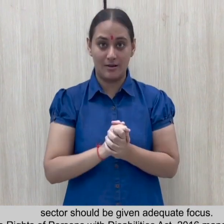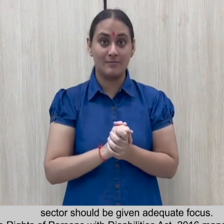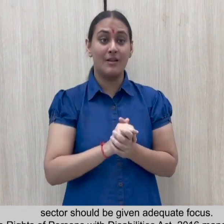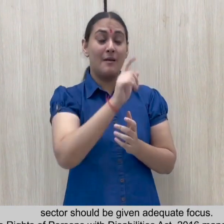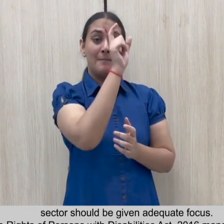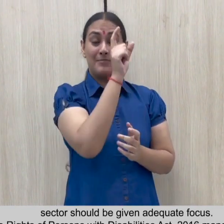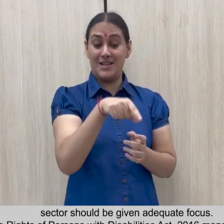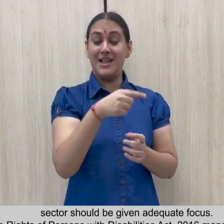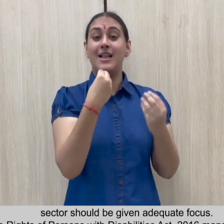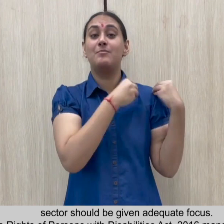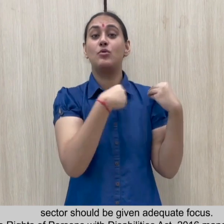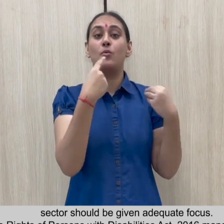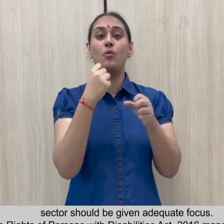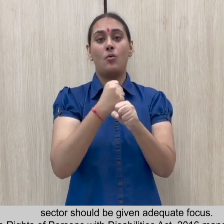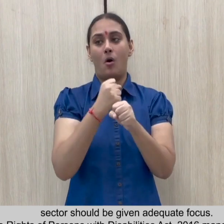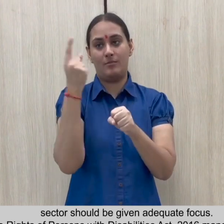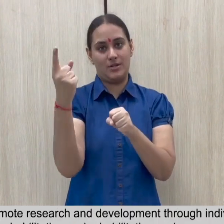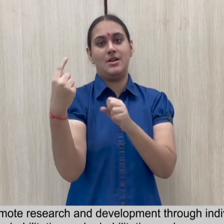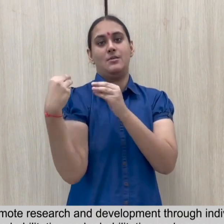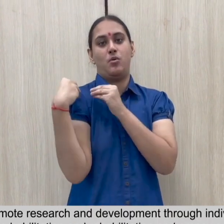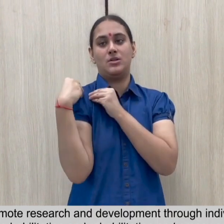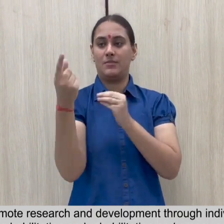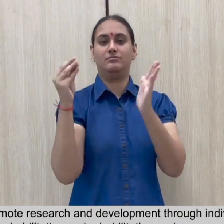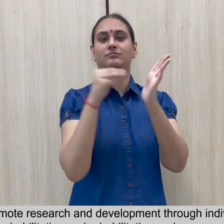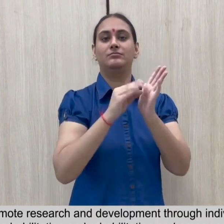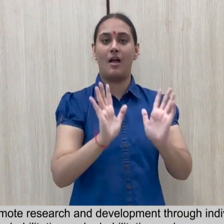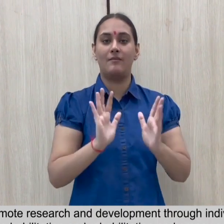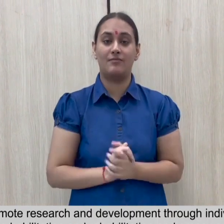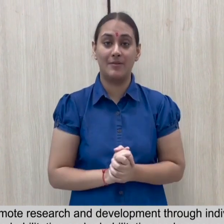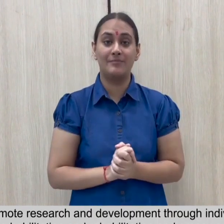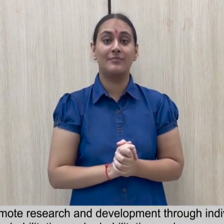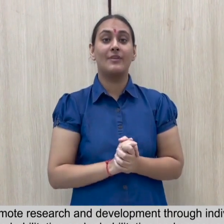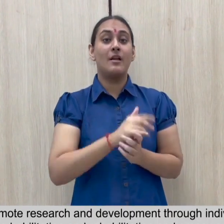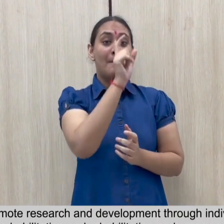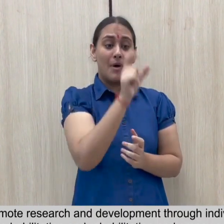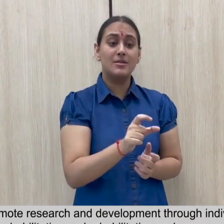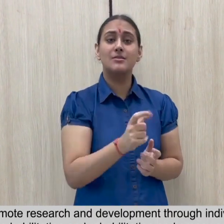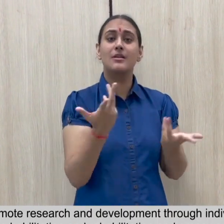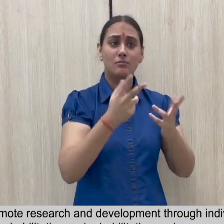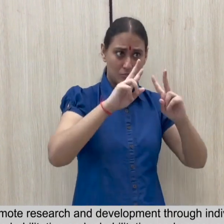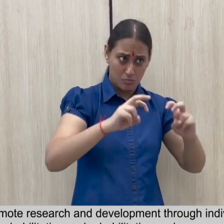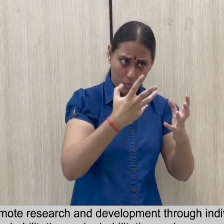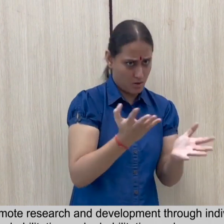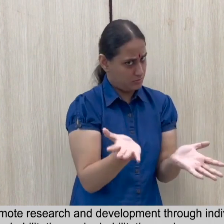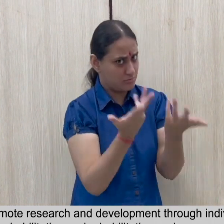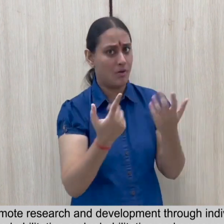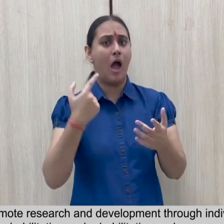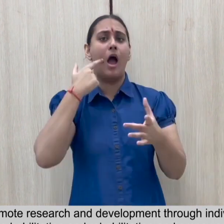mandates the government to take measures to promote research and development through